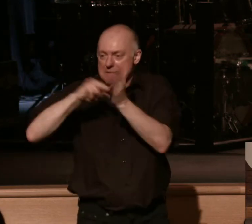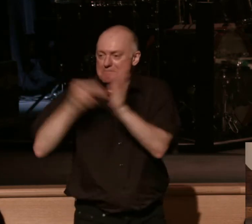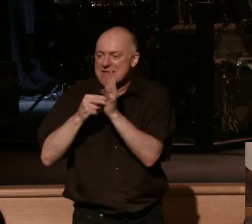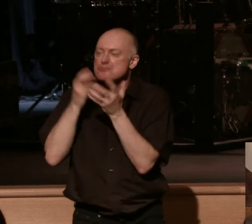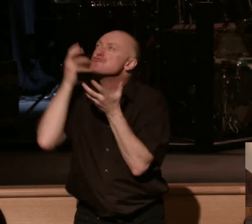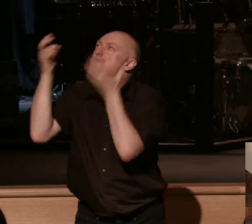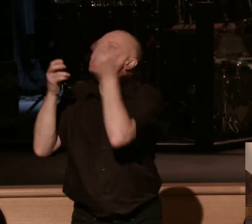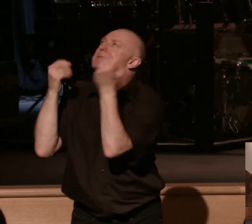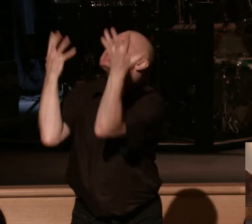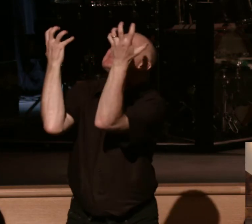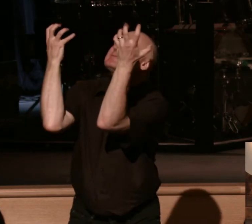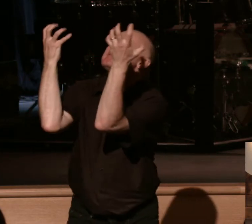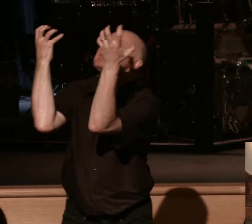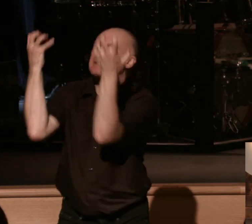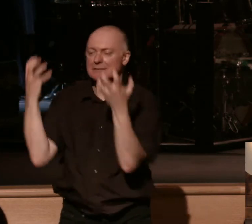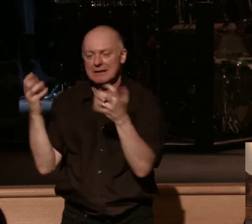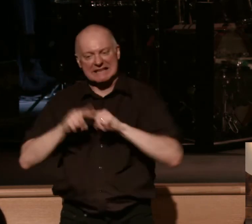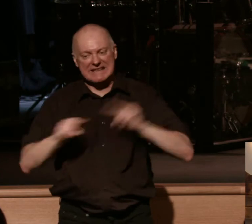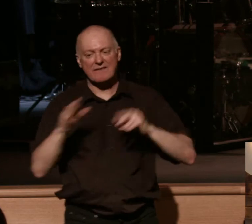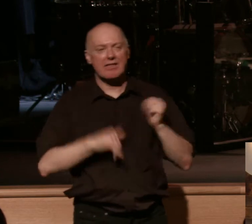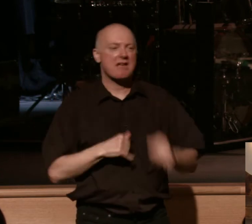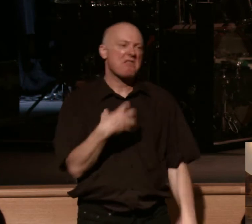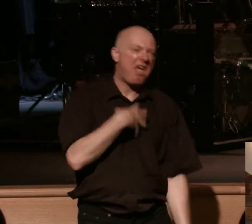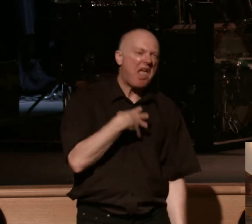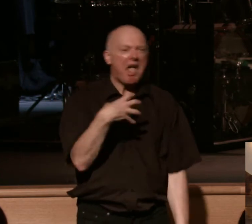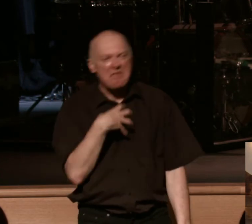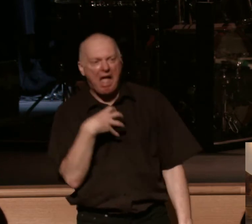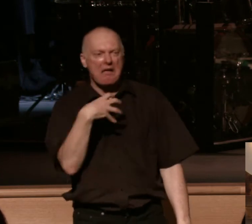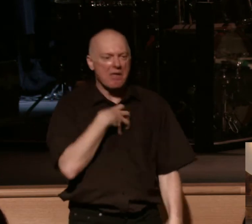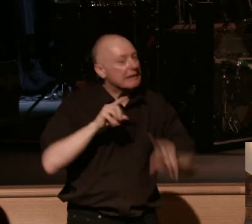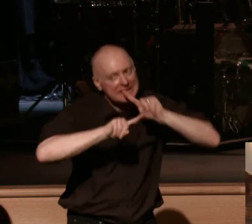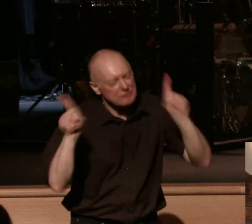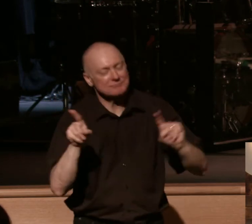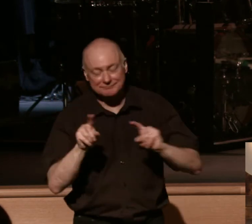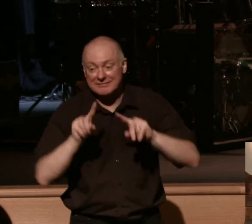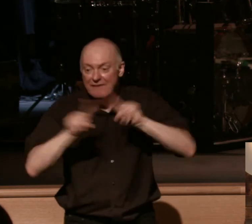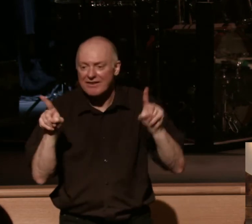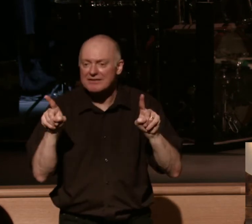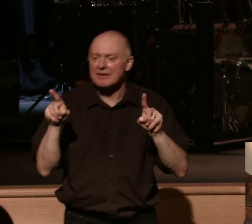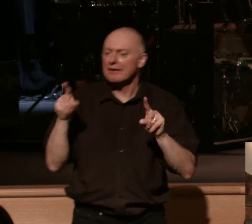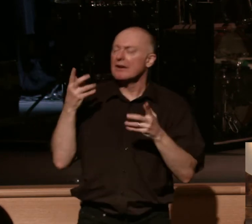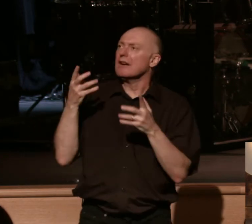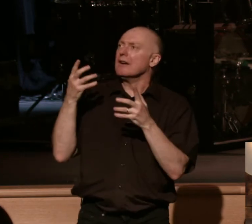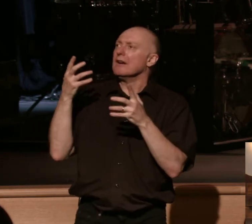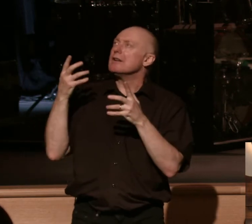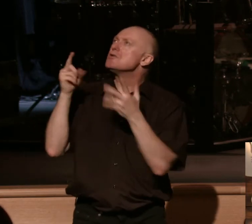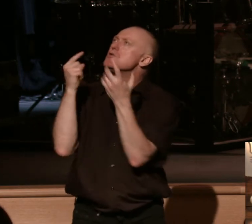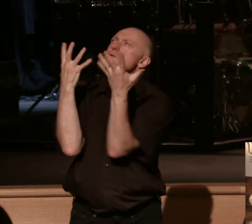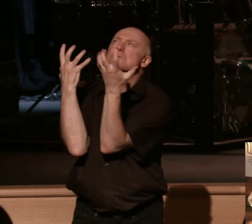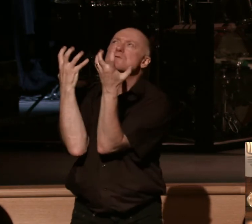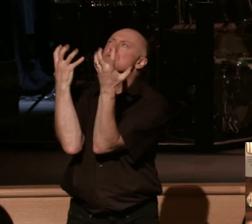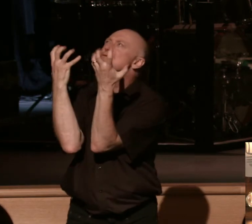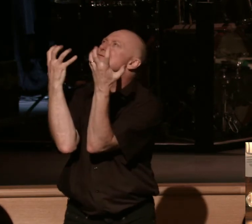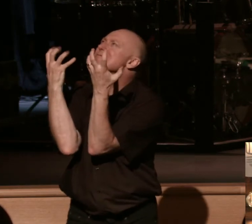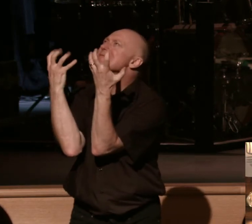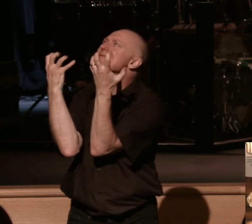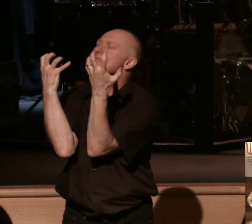groaning very different than whining and complaining groaning is an intense longing do you have it do you have it